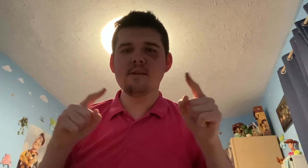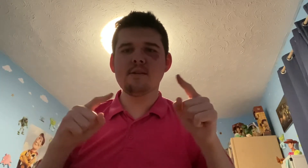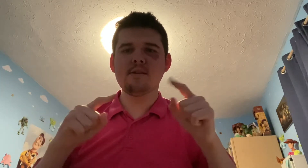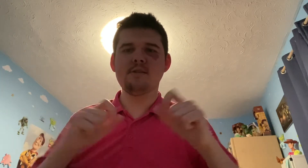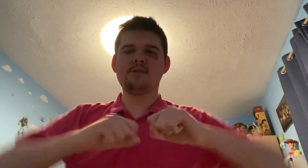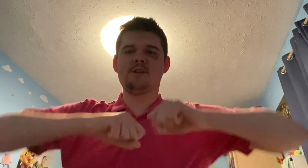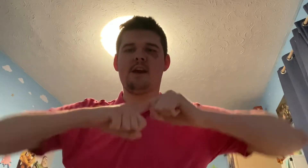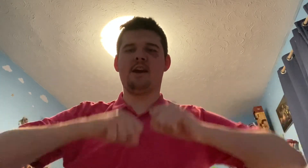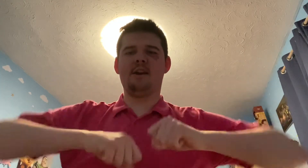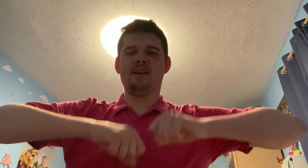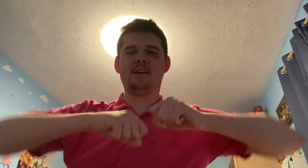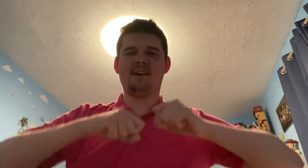chickens,